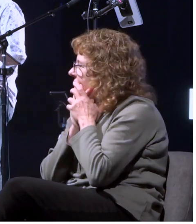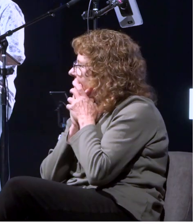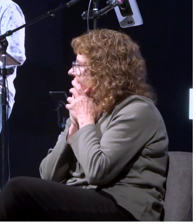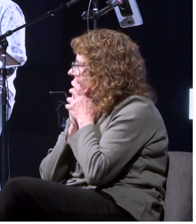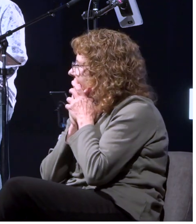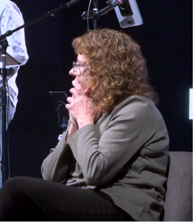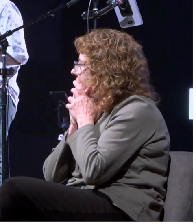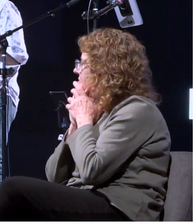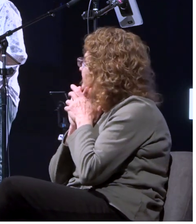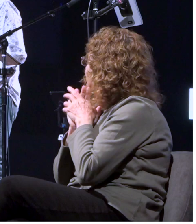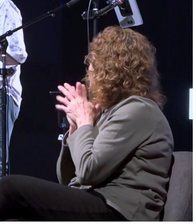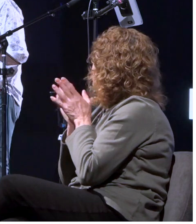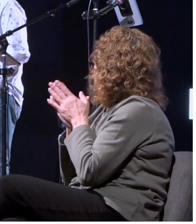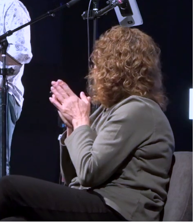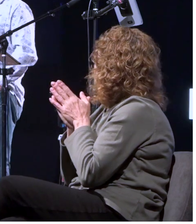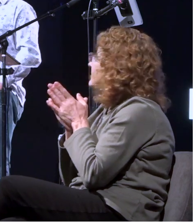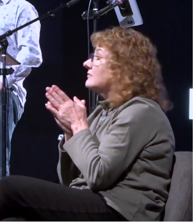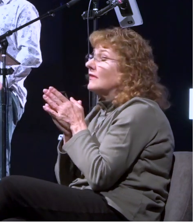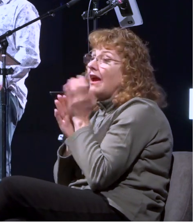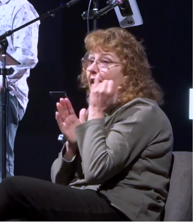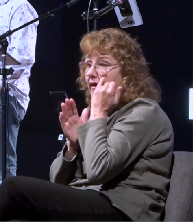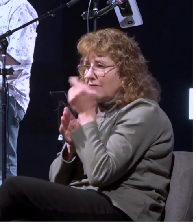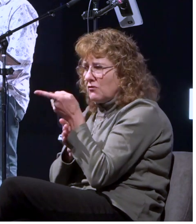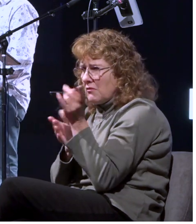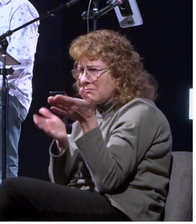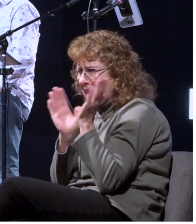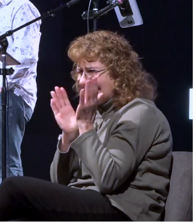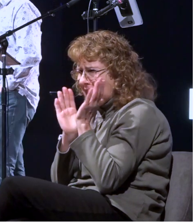mouthful right if you're paying attention here's what you caught